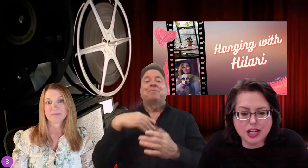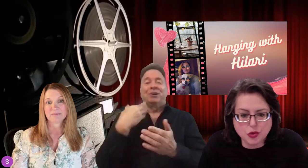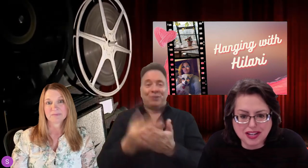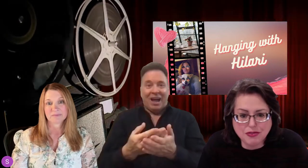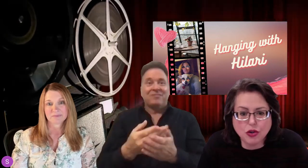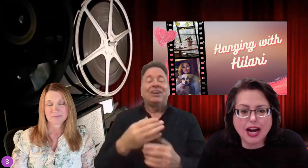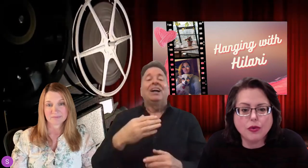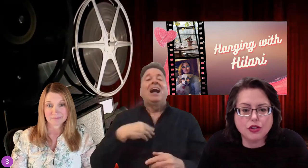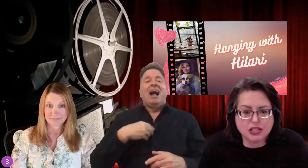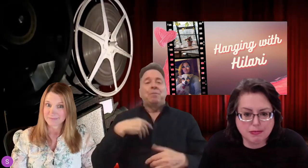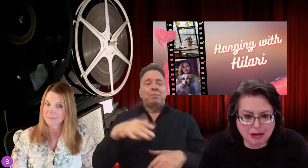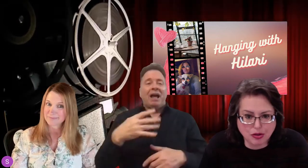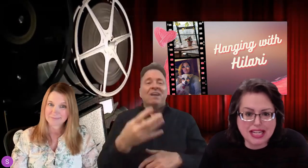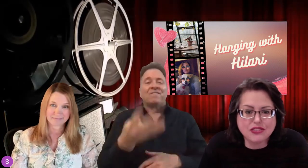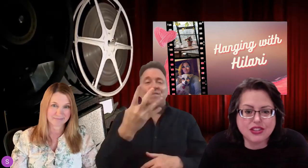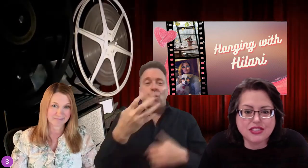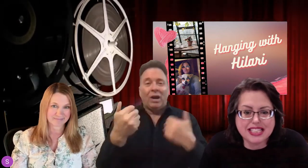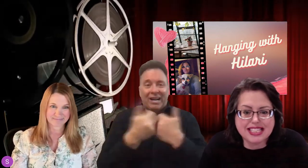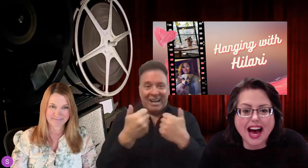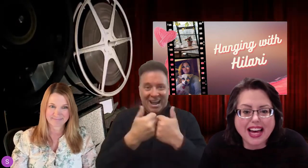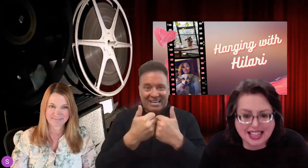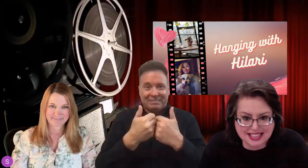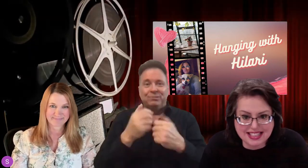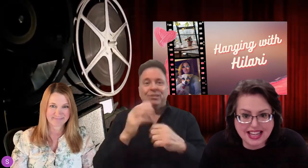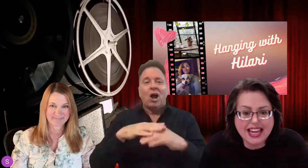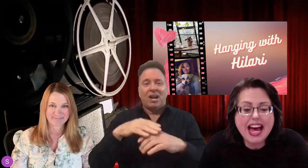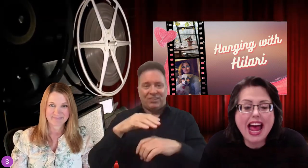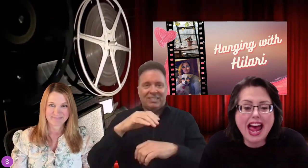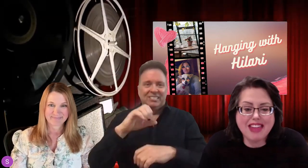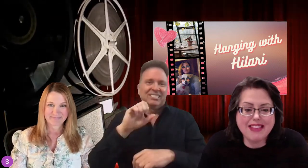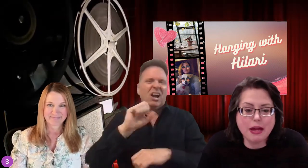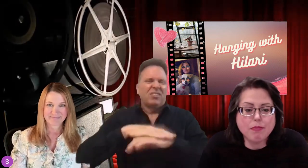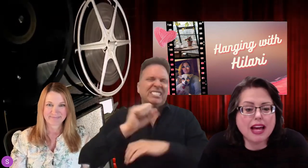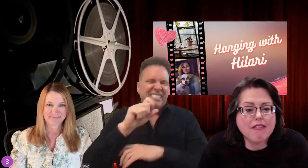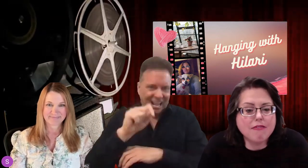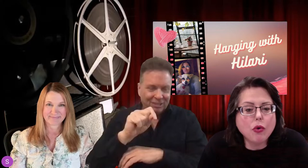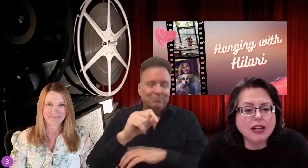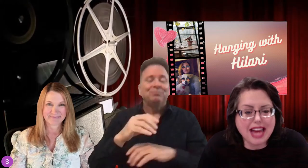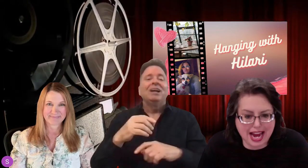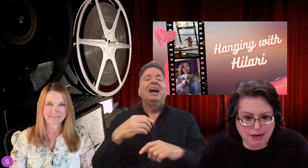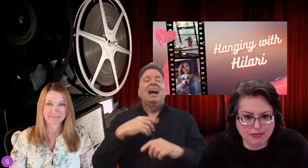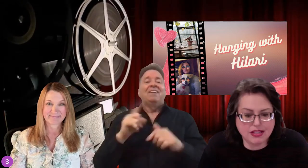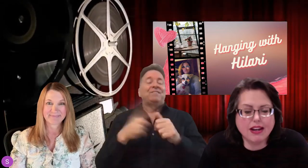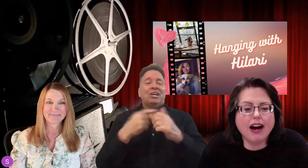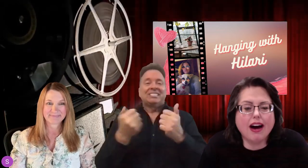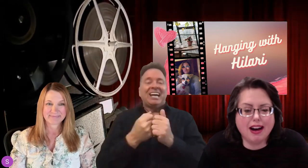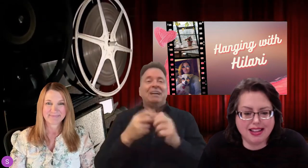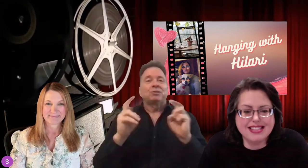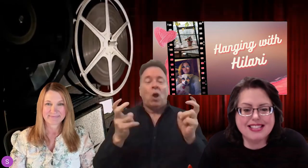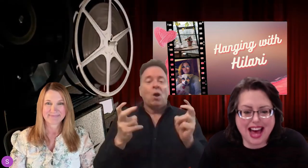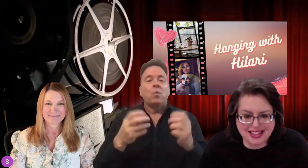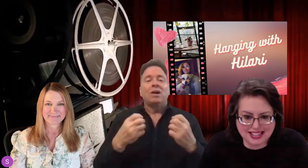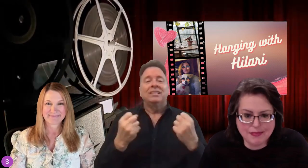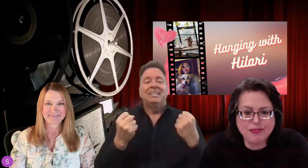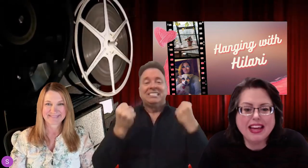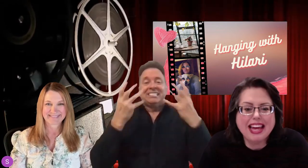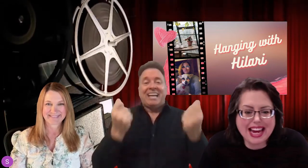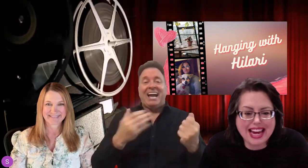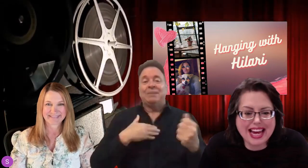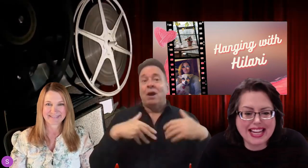had 24 hours to memorize 50 signs. And, then they play four games on the set. And,